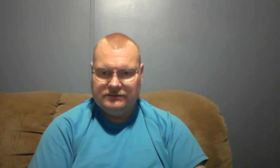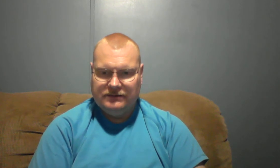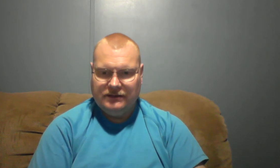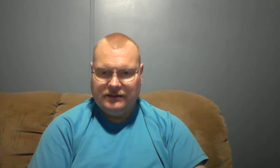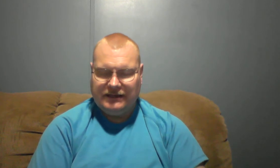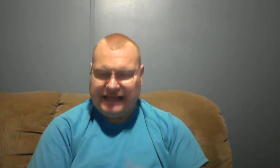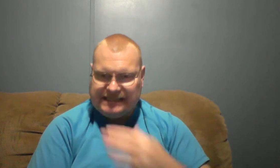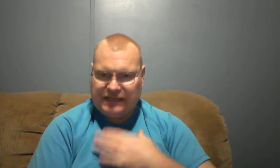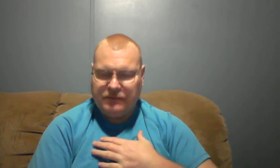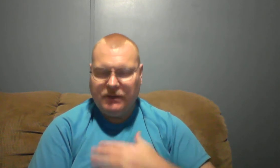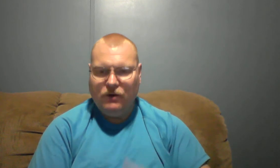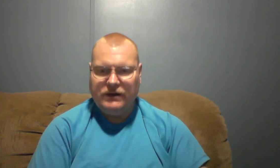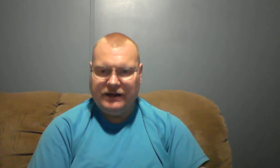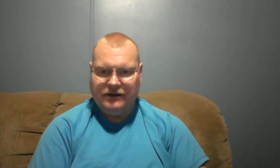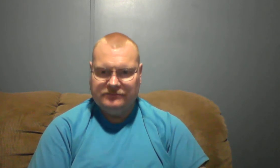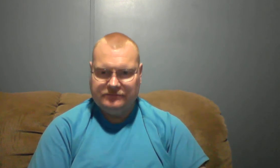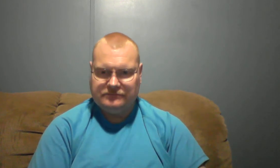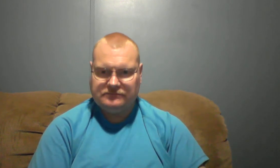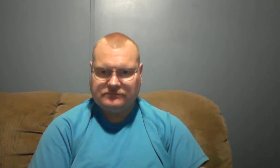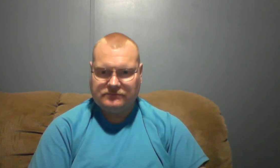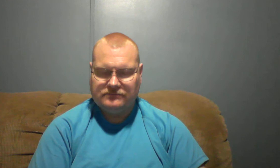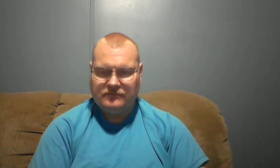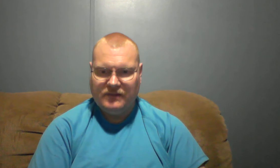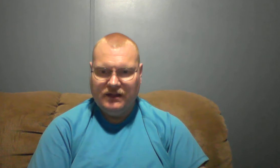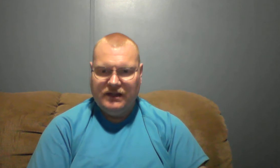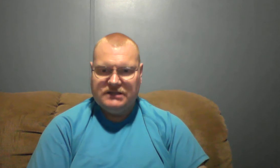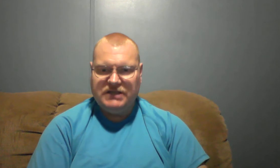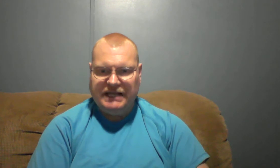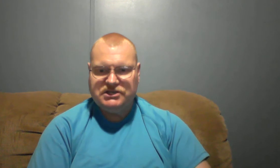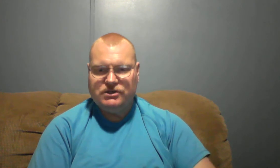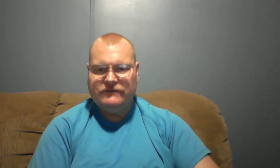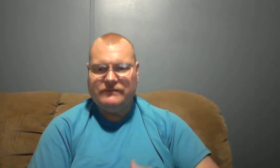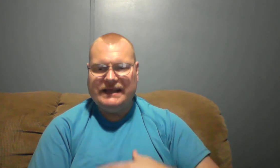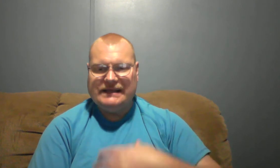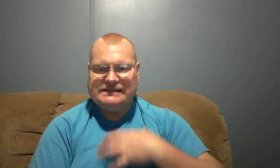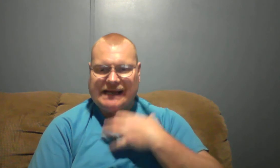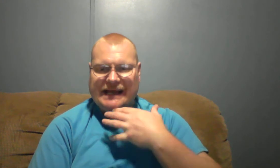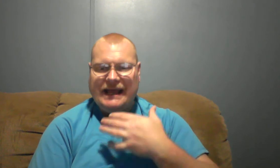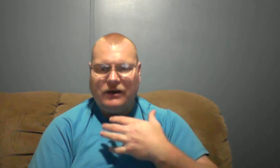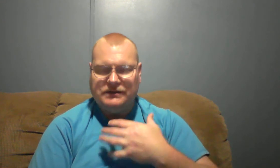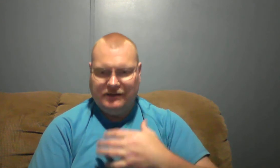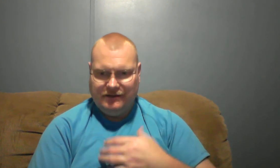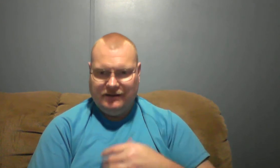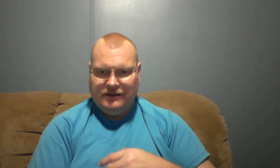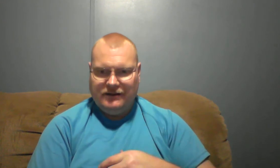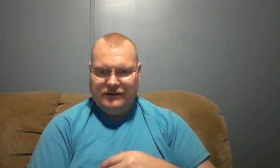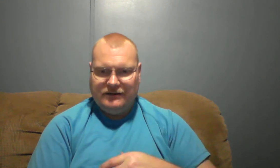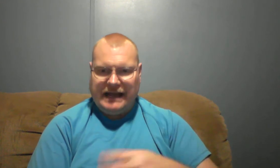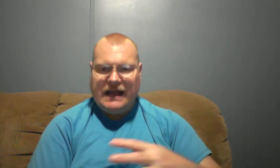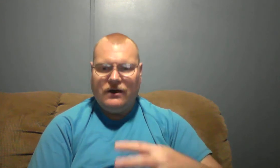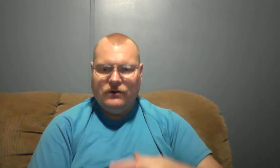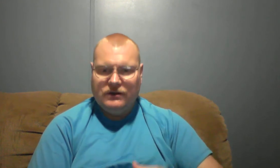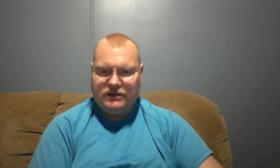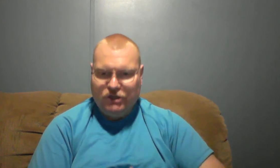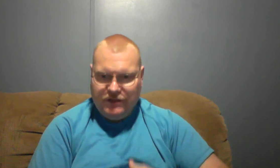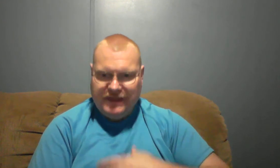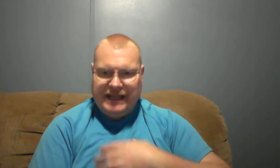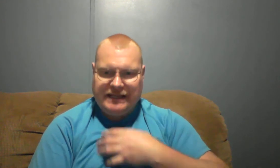It takes up a bode in here. Changes you from the inside out. Now good things